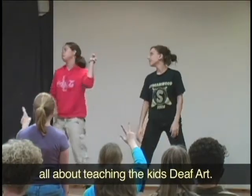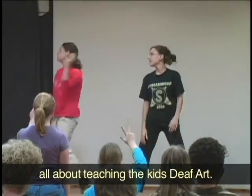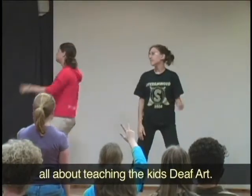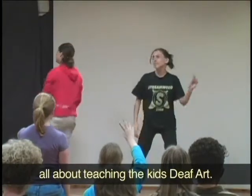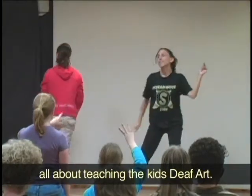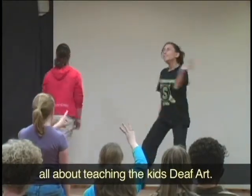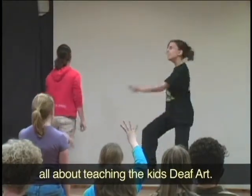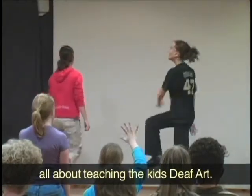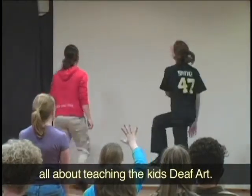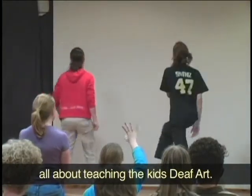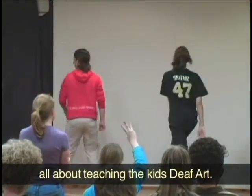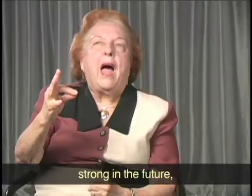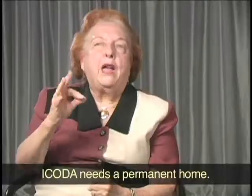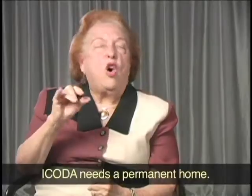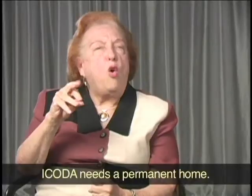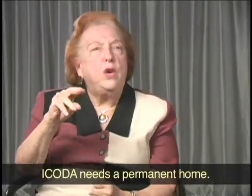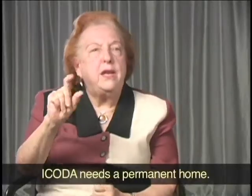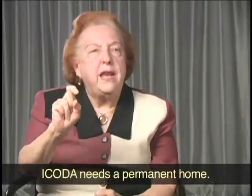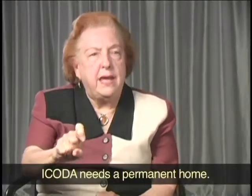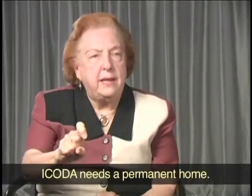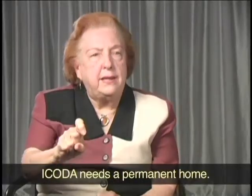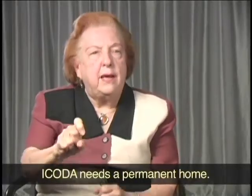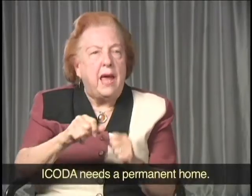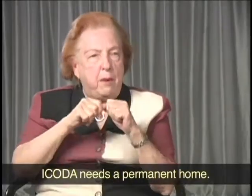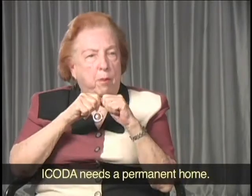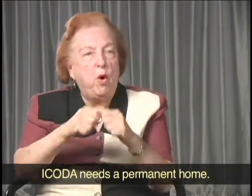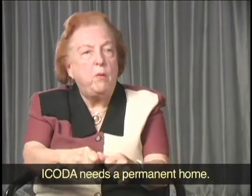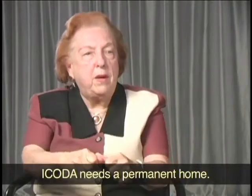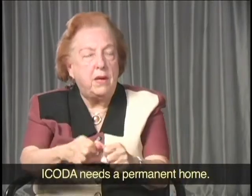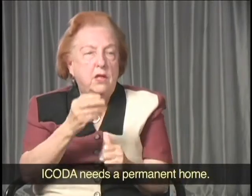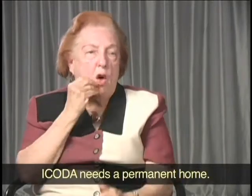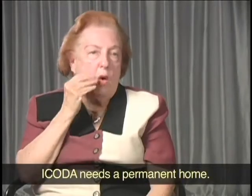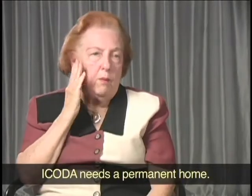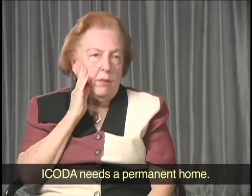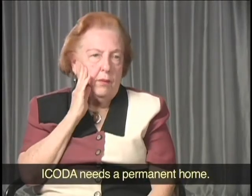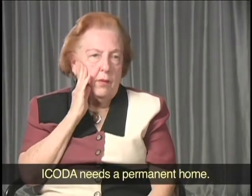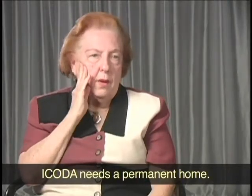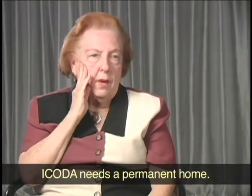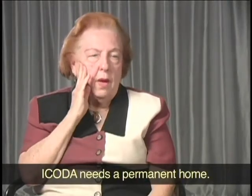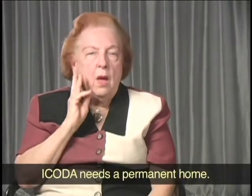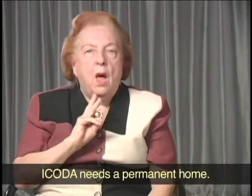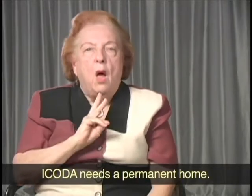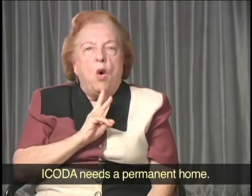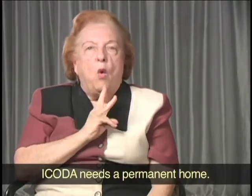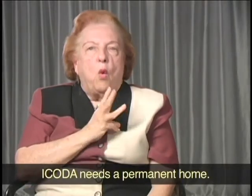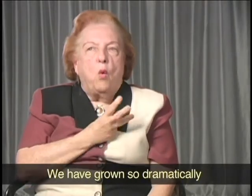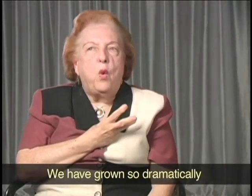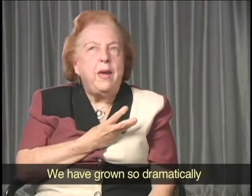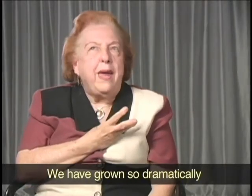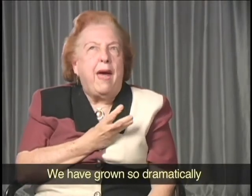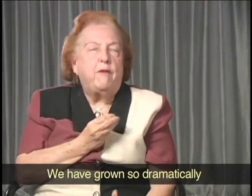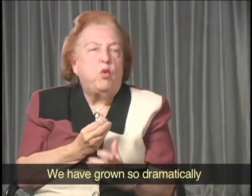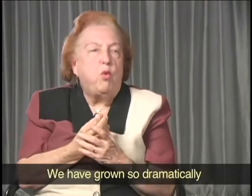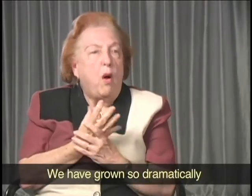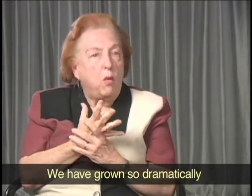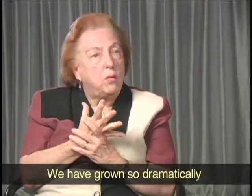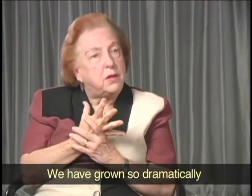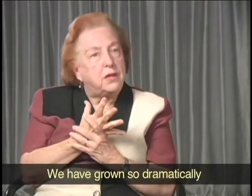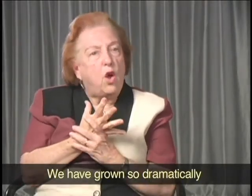the kids the deaf arts. ICODA needs a permanent home. We have grown so